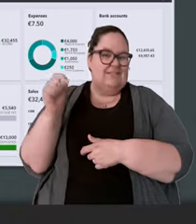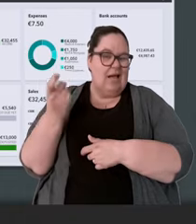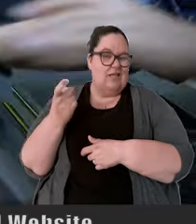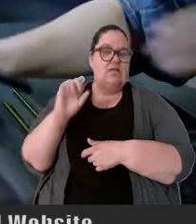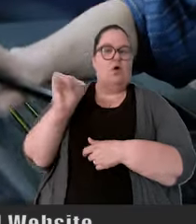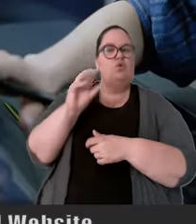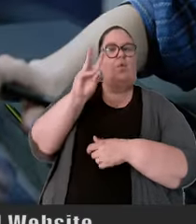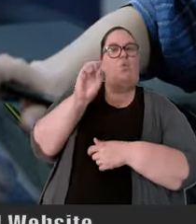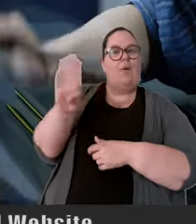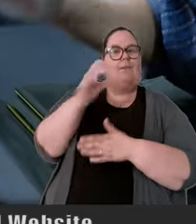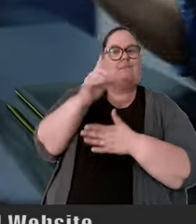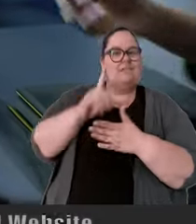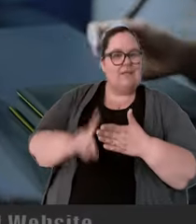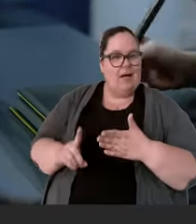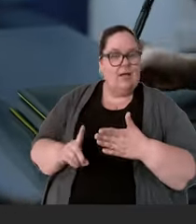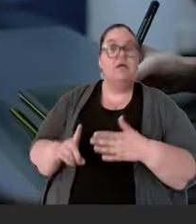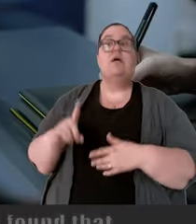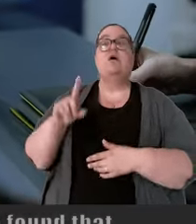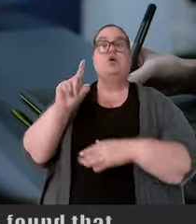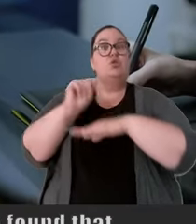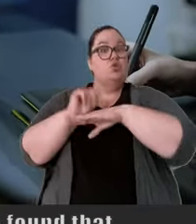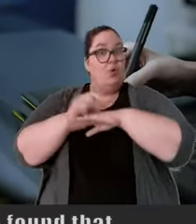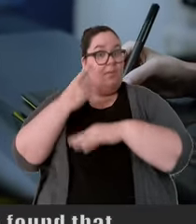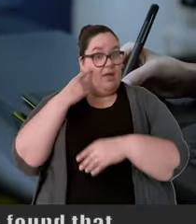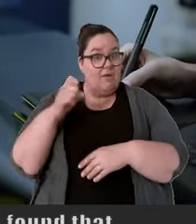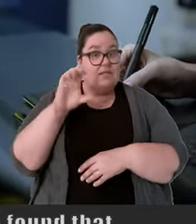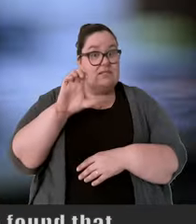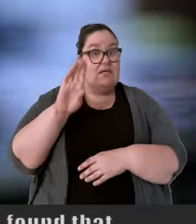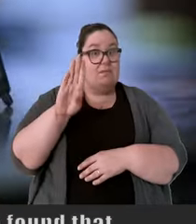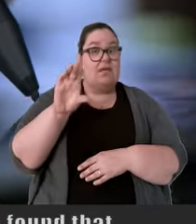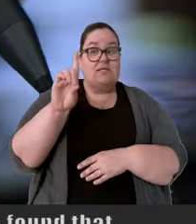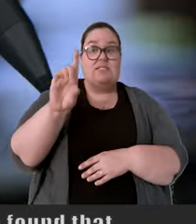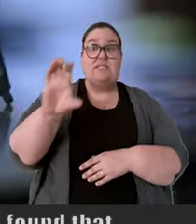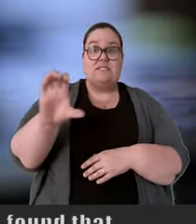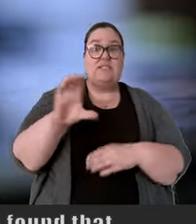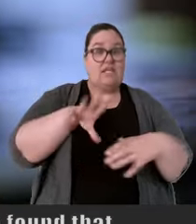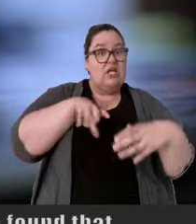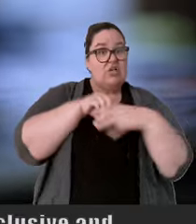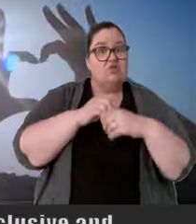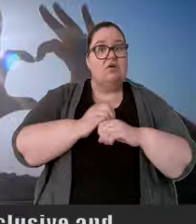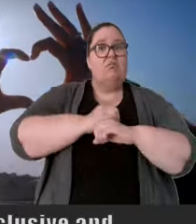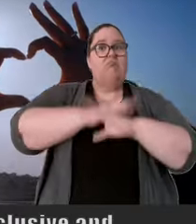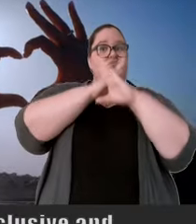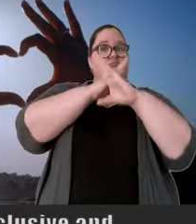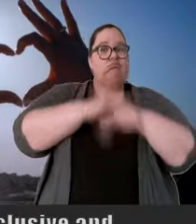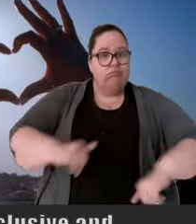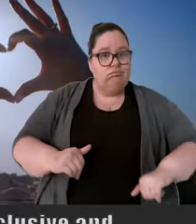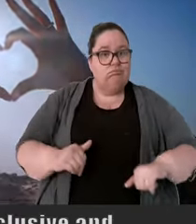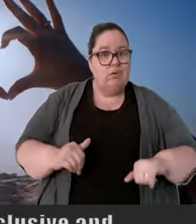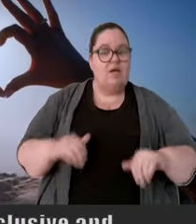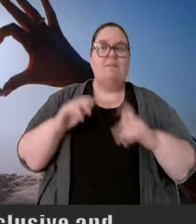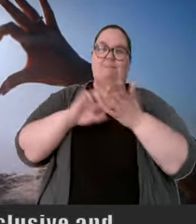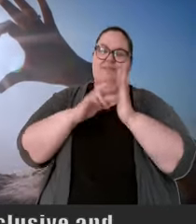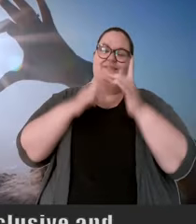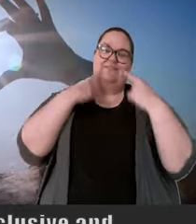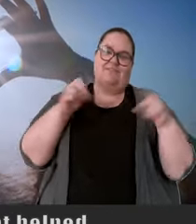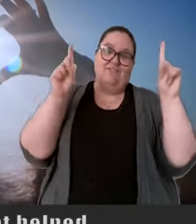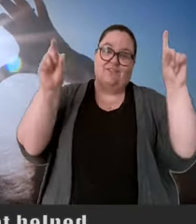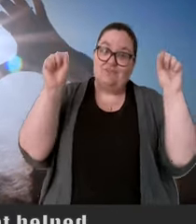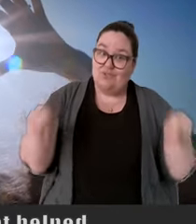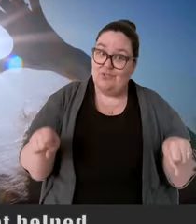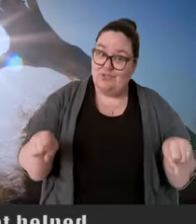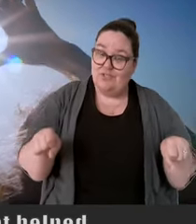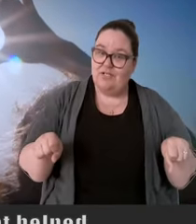QuickBooks and website design. Tobe found that CBDC offered an inclusive and barrier-free experience